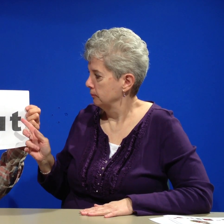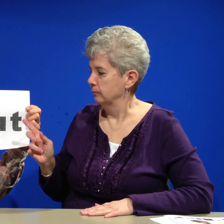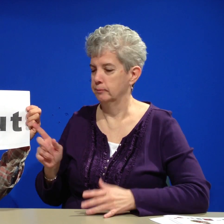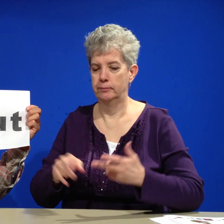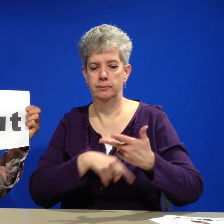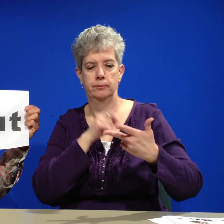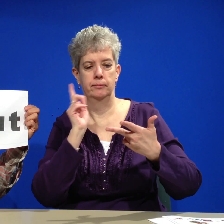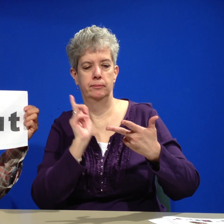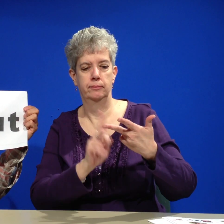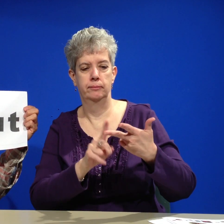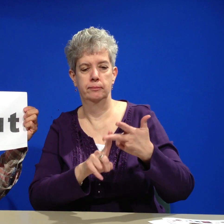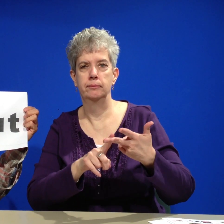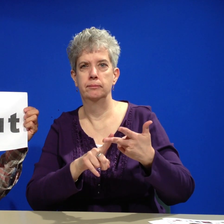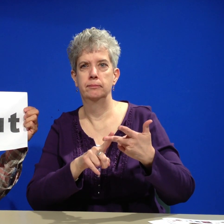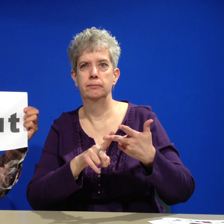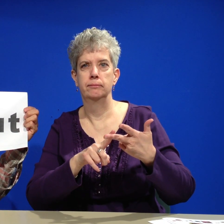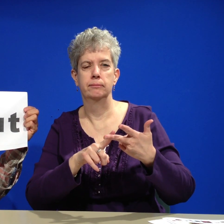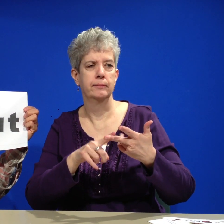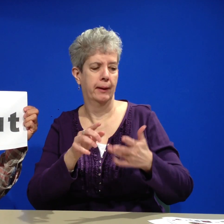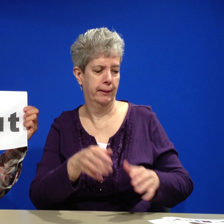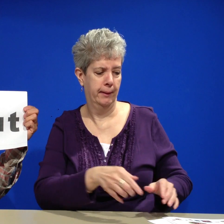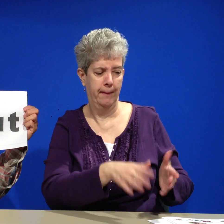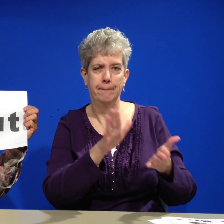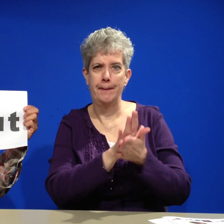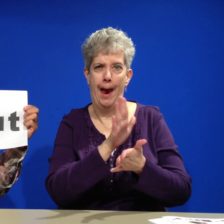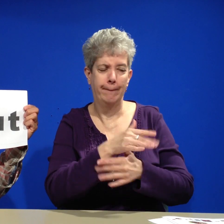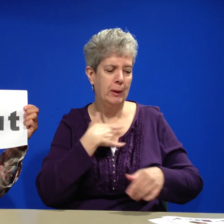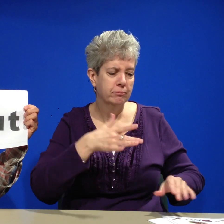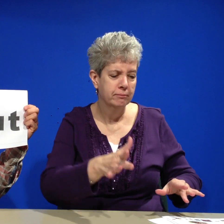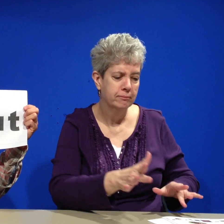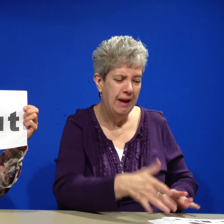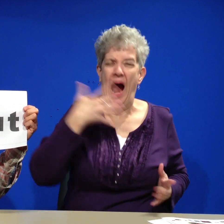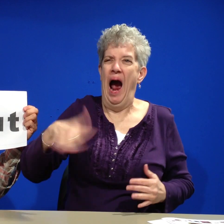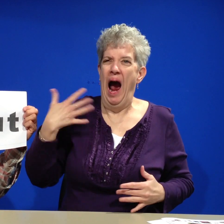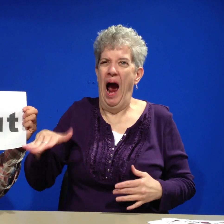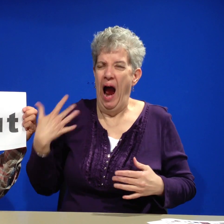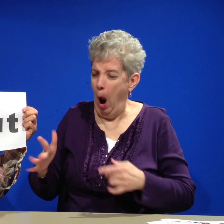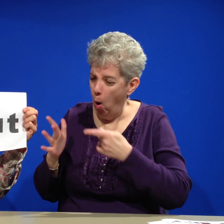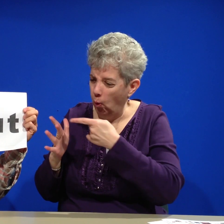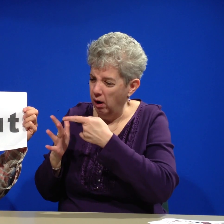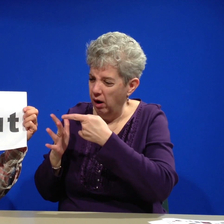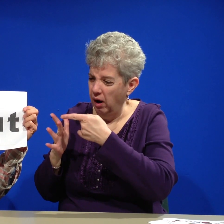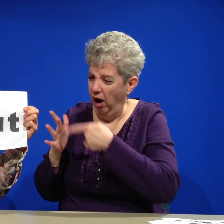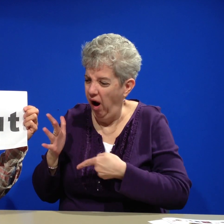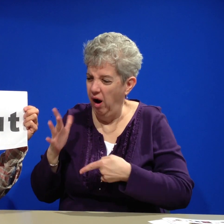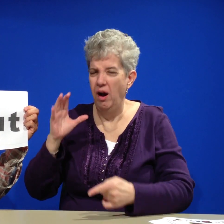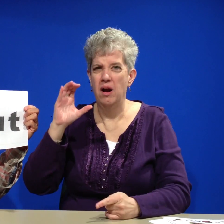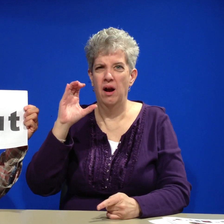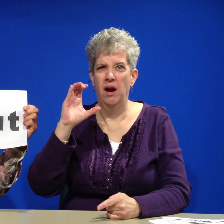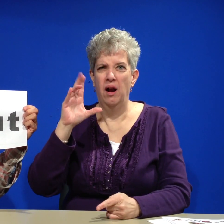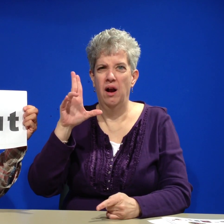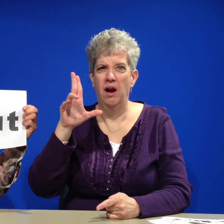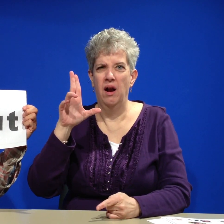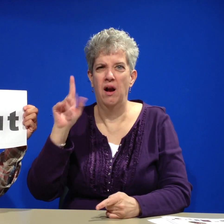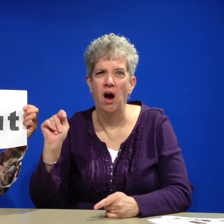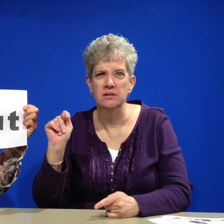And finally, again, if you have paper, and you get a paper cut